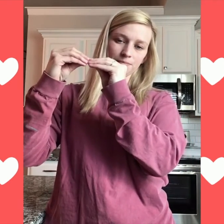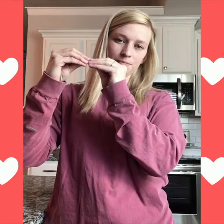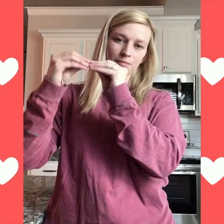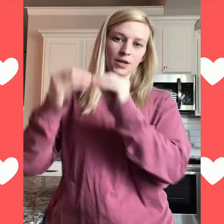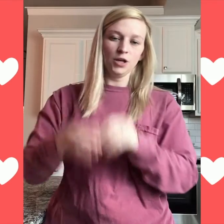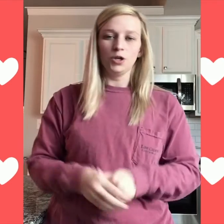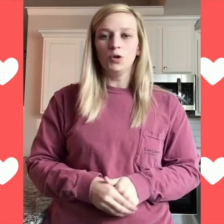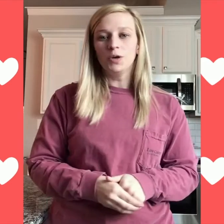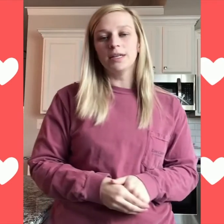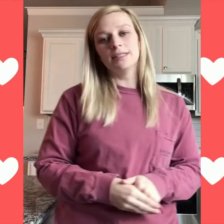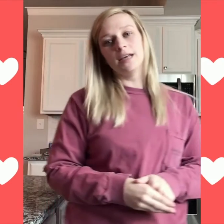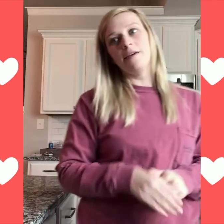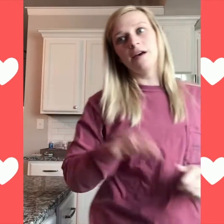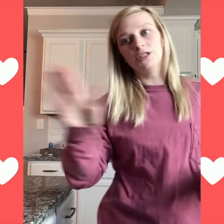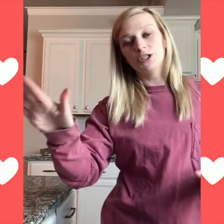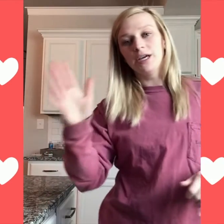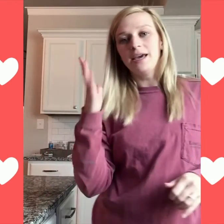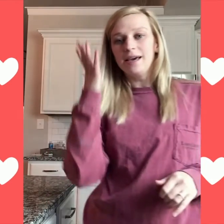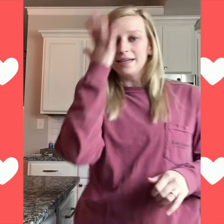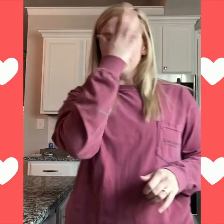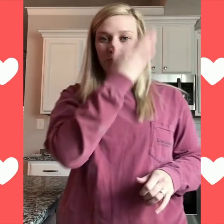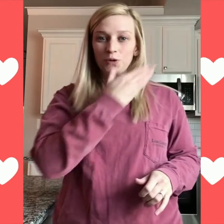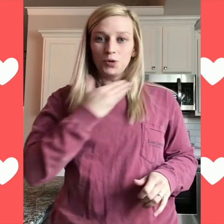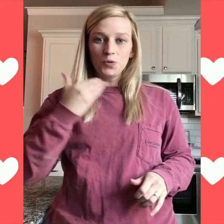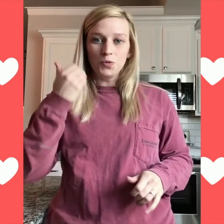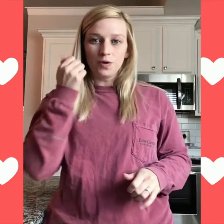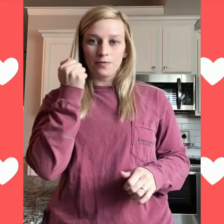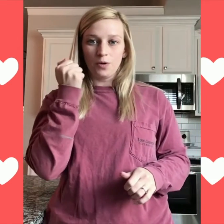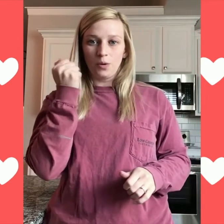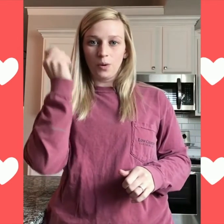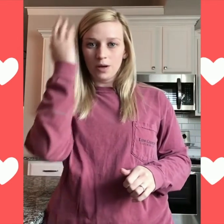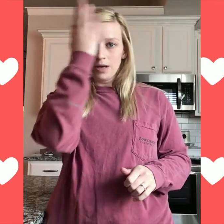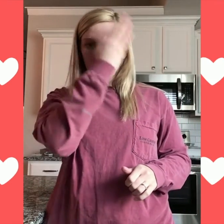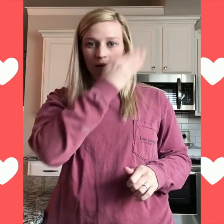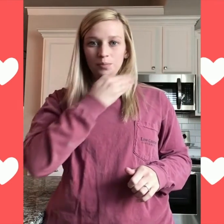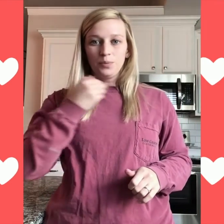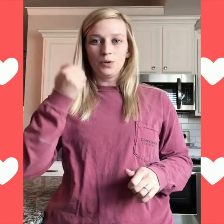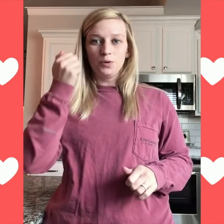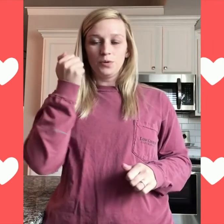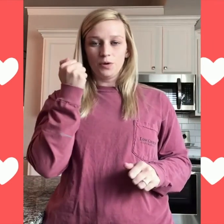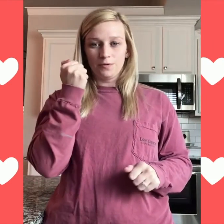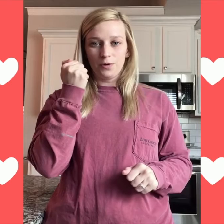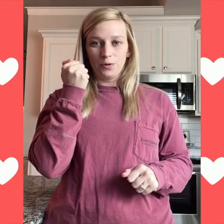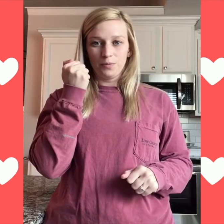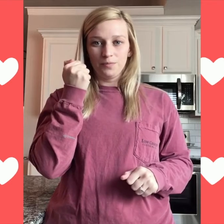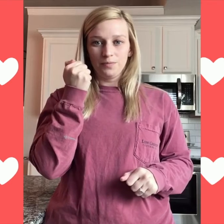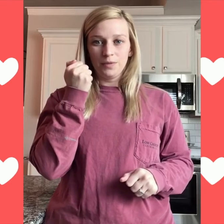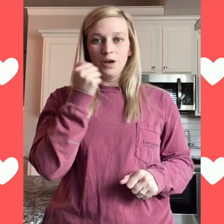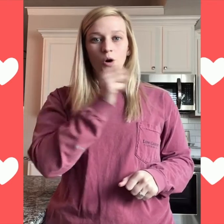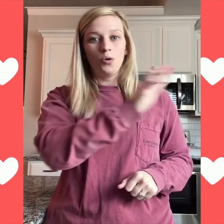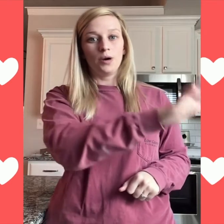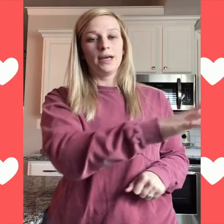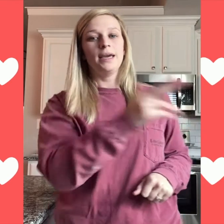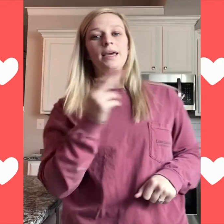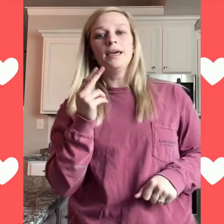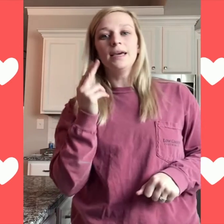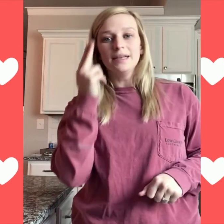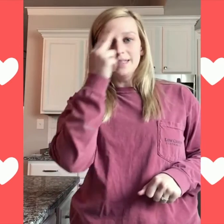You can say that she is beautiful. Beautiful. Or he is